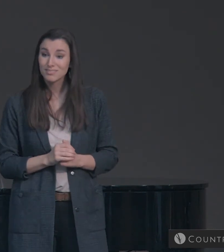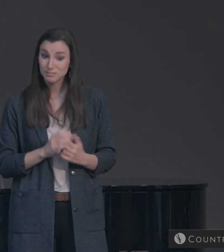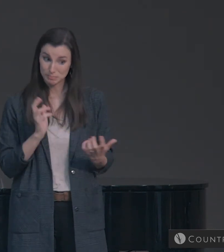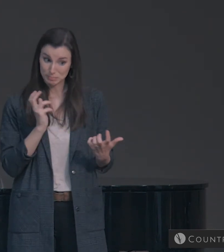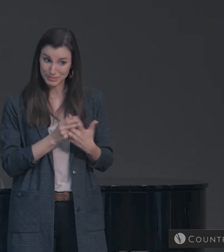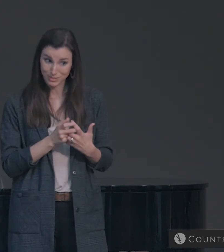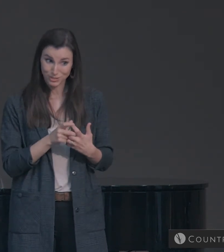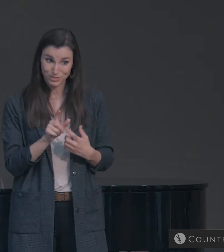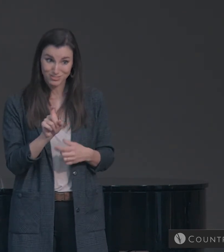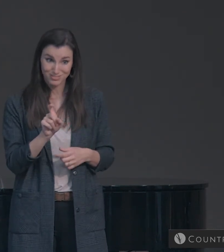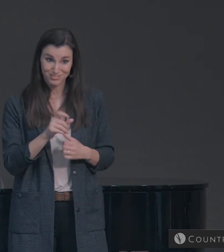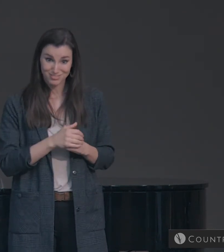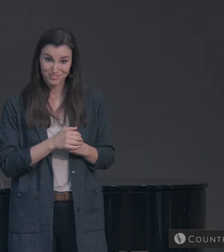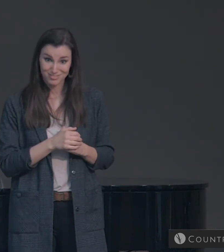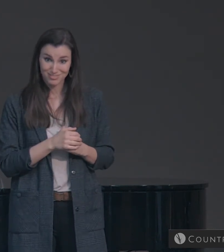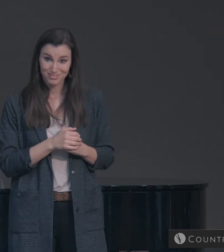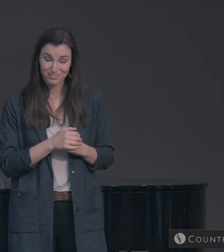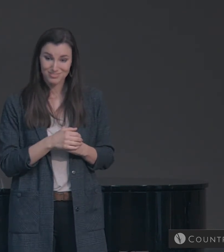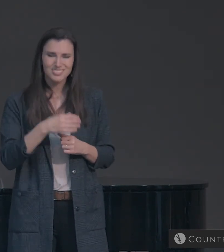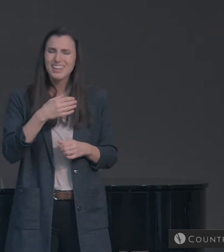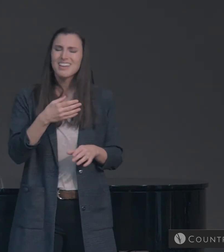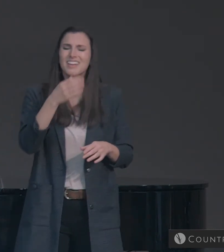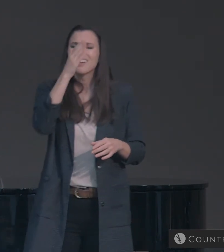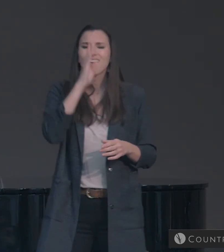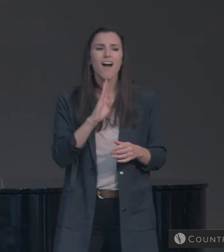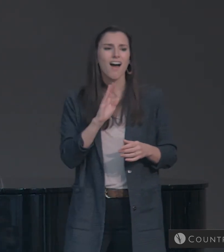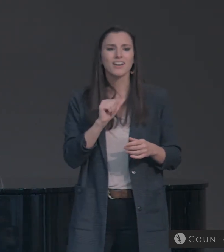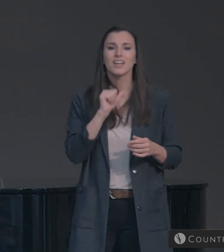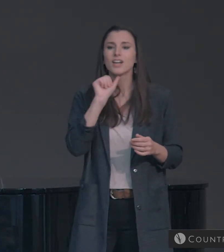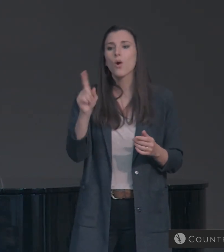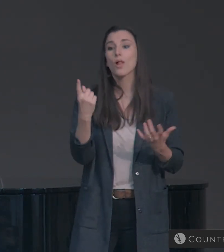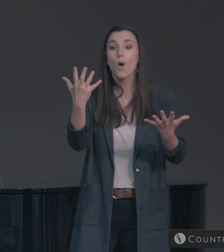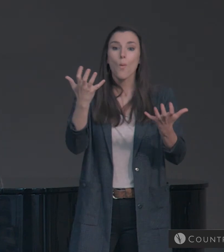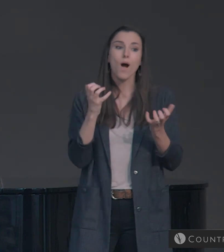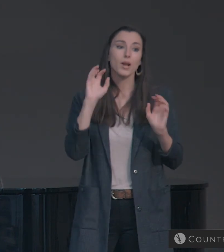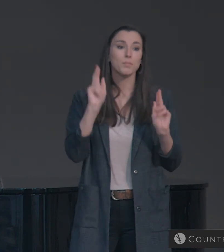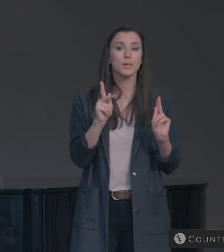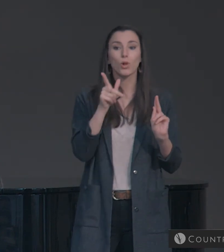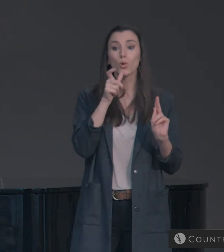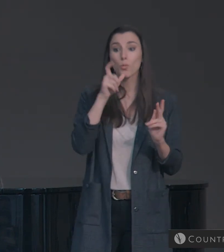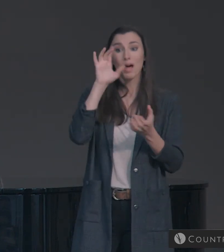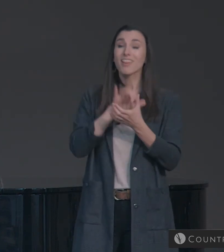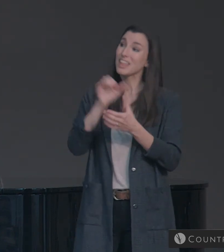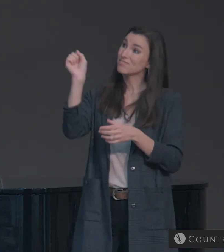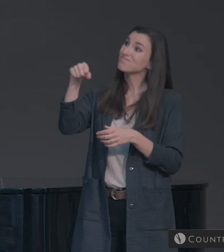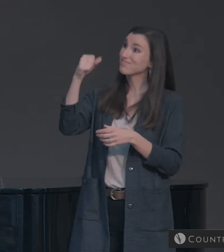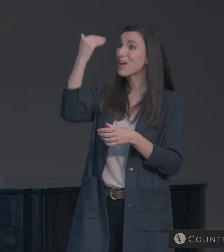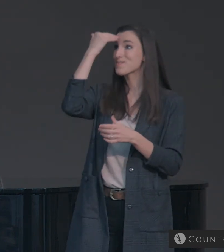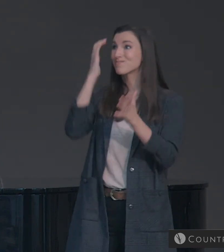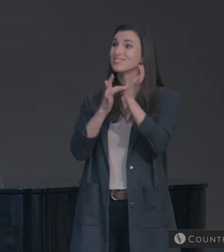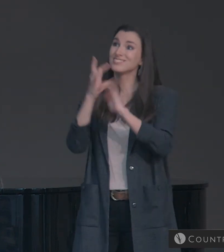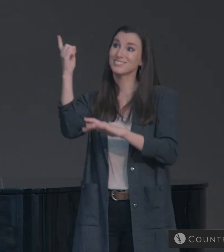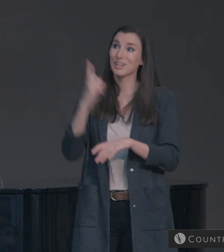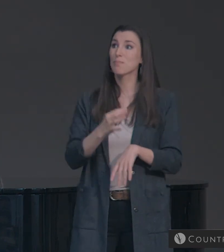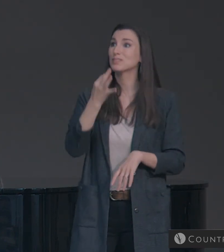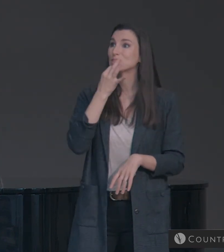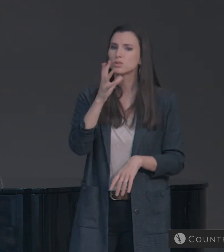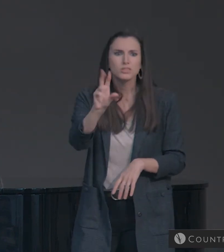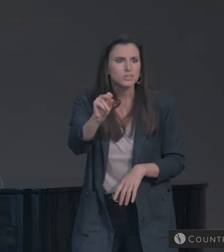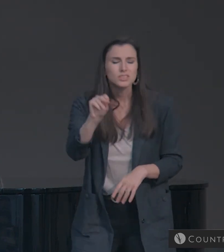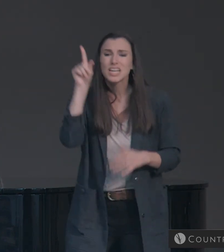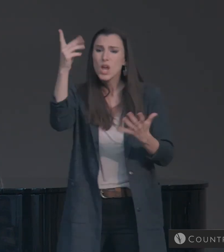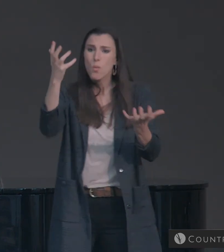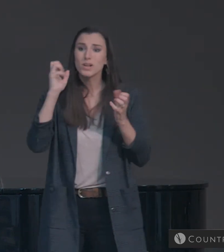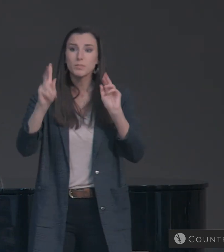God doesn't just want people who believe that Jesus will come back soon. God wants people